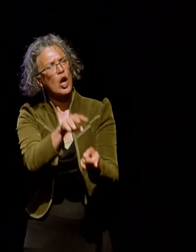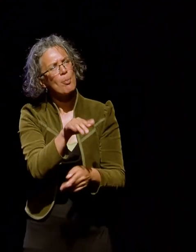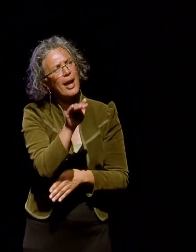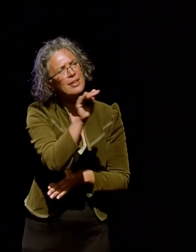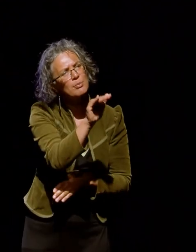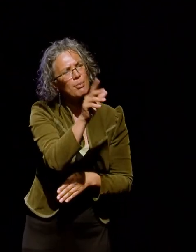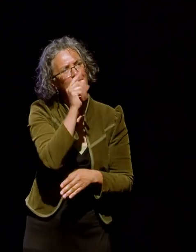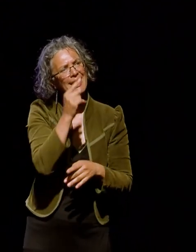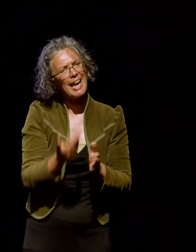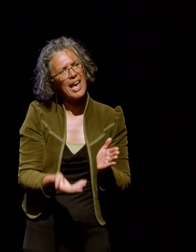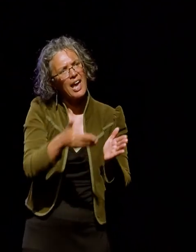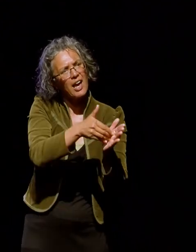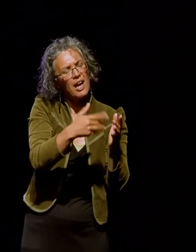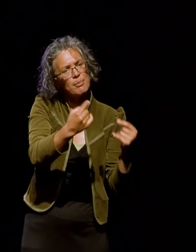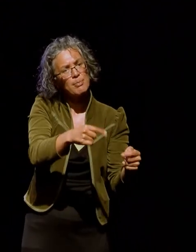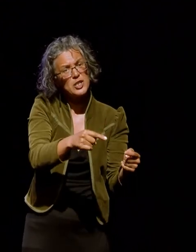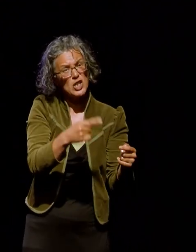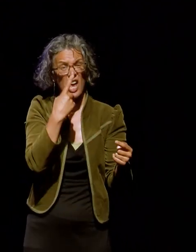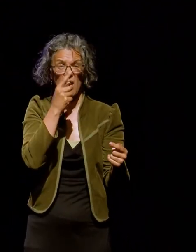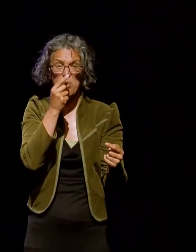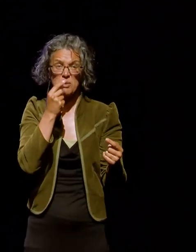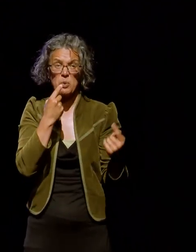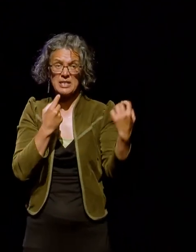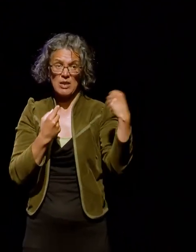asking for additional permission. Of course, they can always say no.